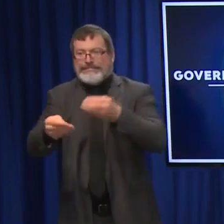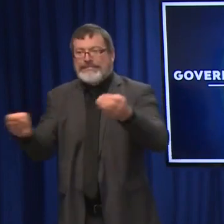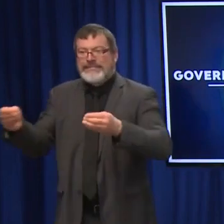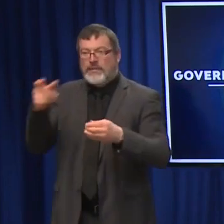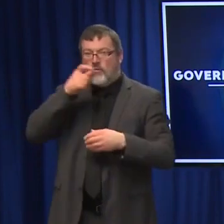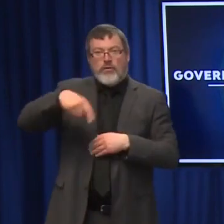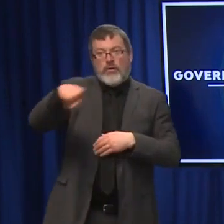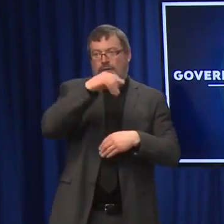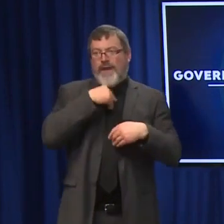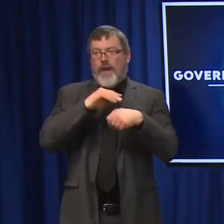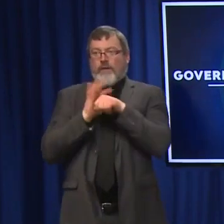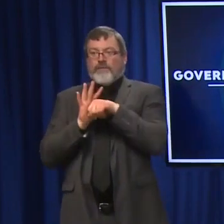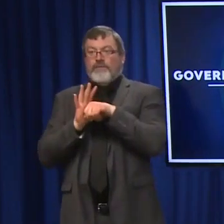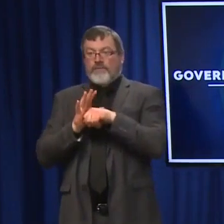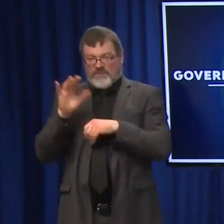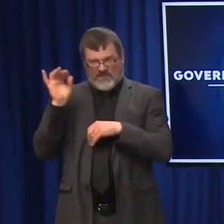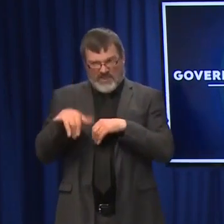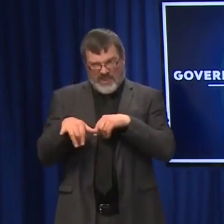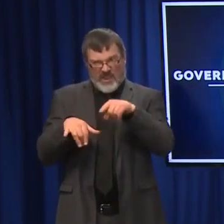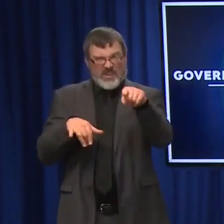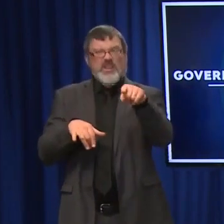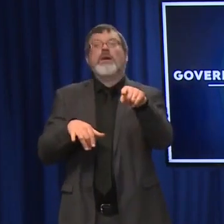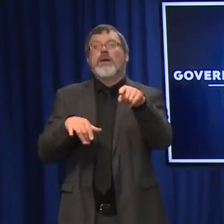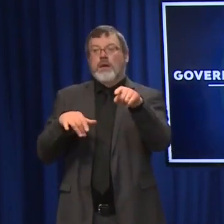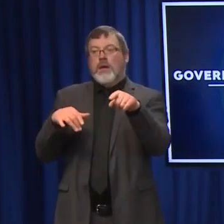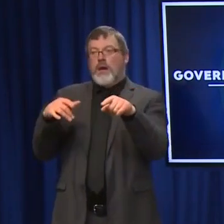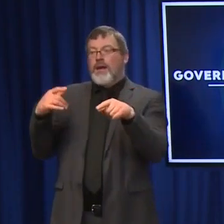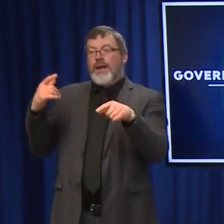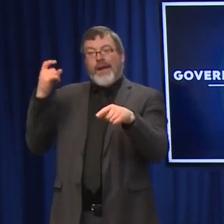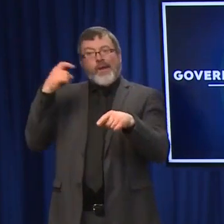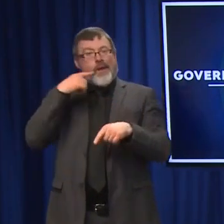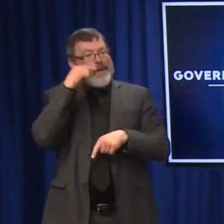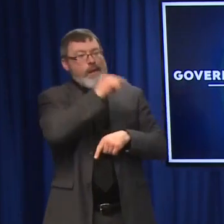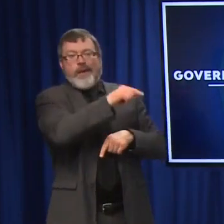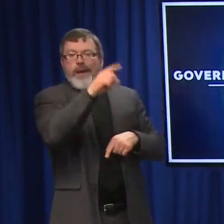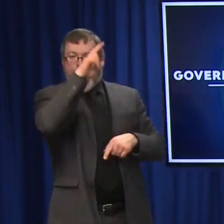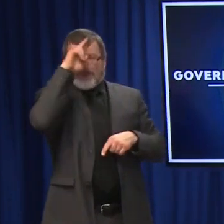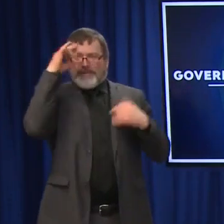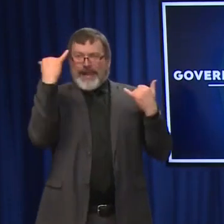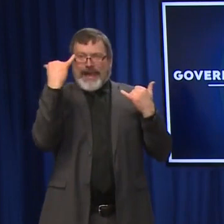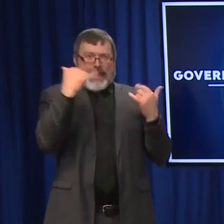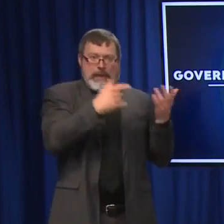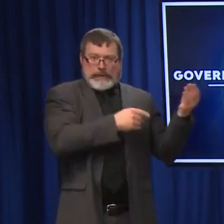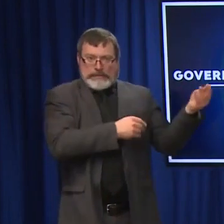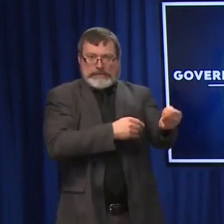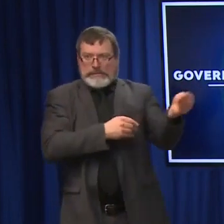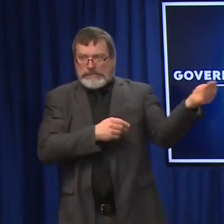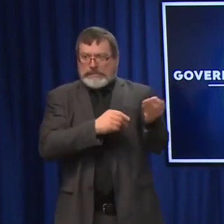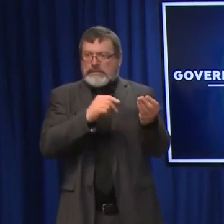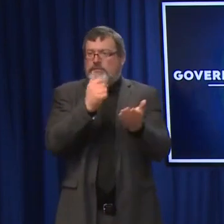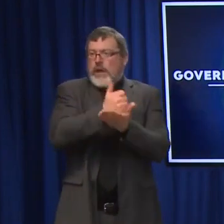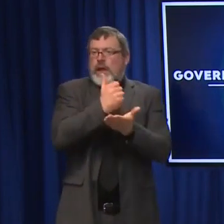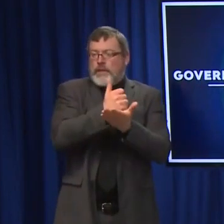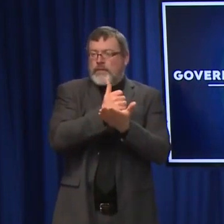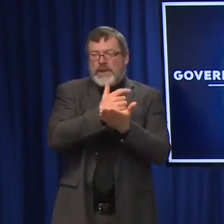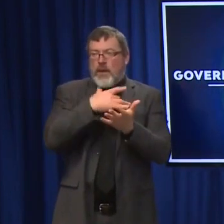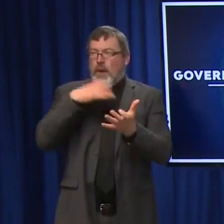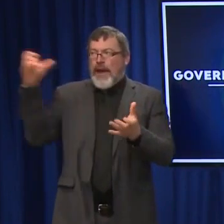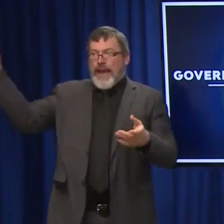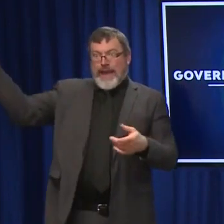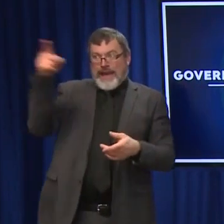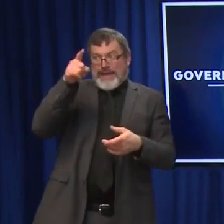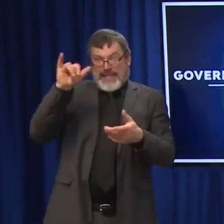to the state. That's great. What we're looking for is the staff and some of the folks that can help administer that treatment. It can be a little bit time